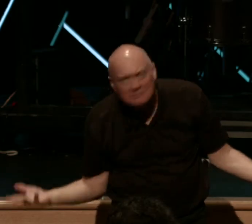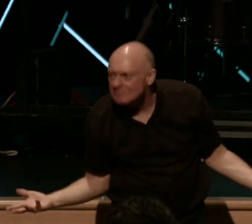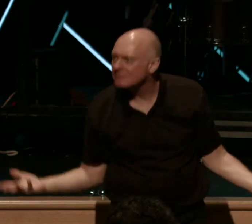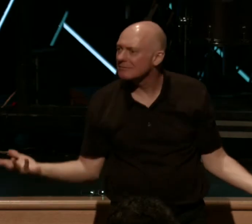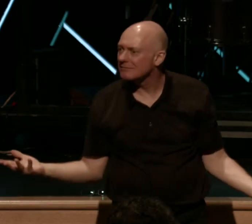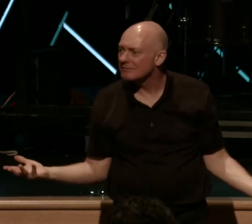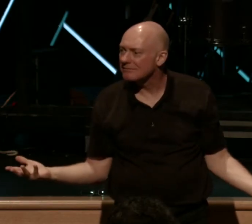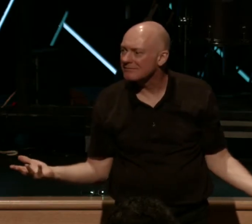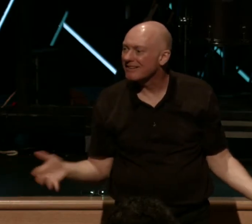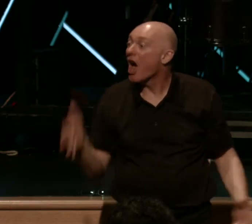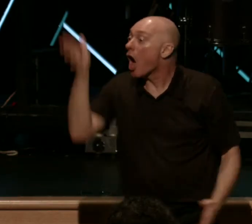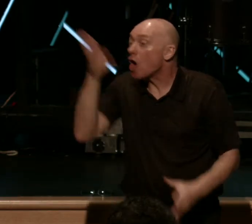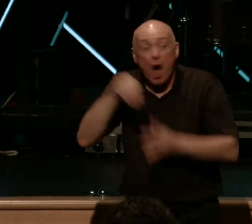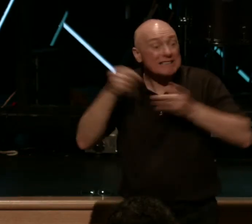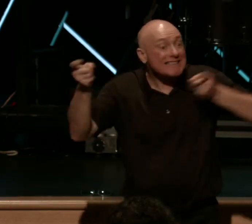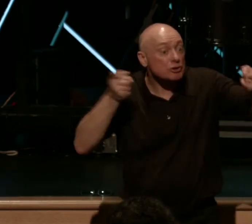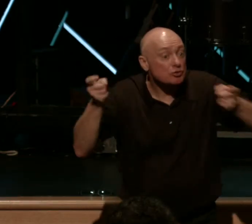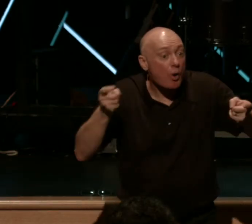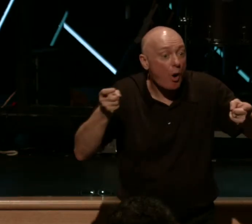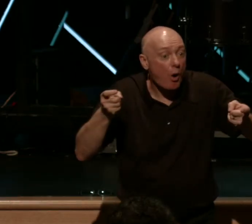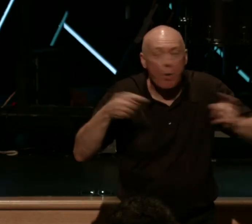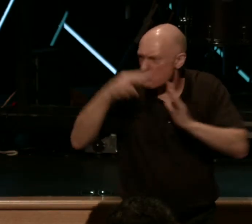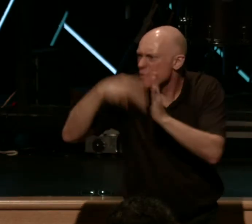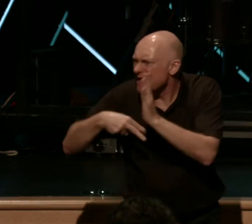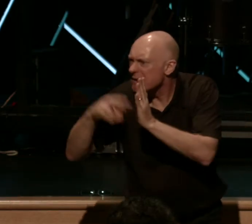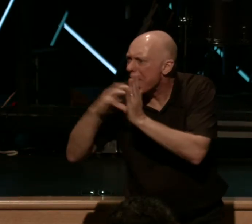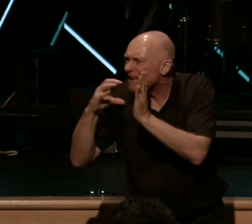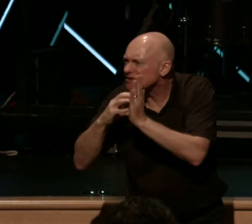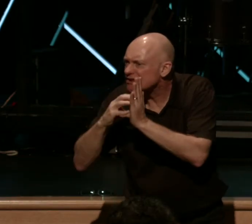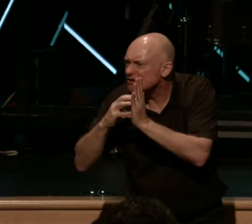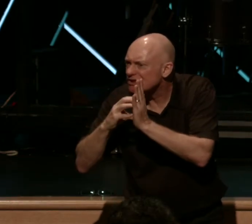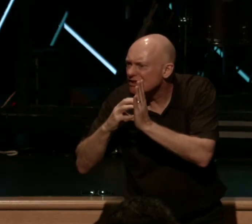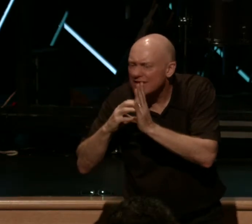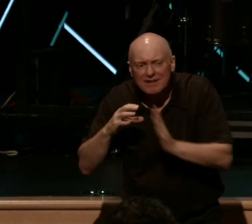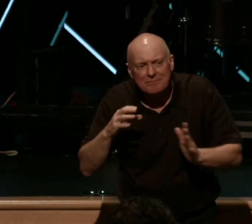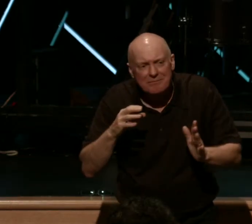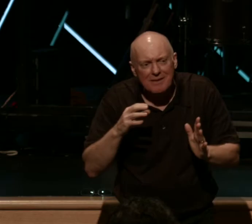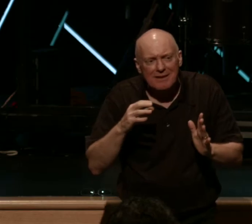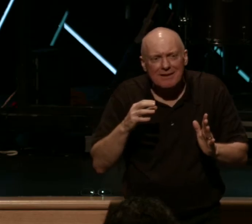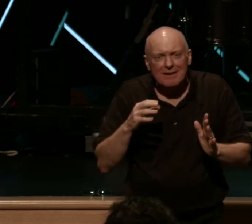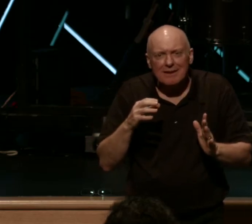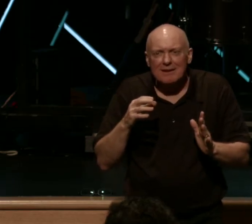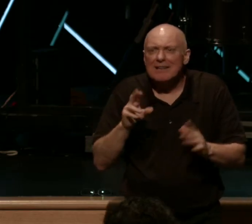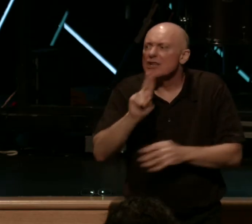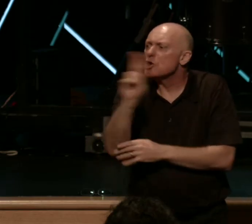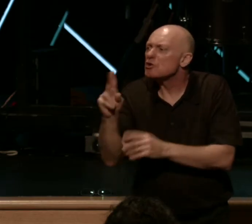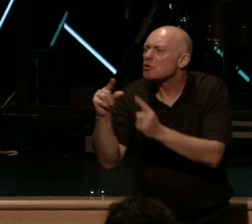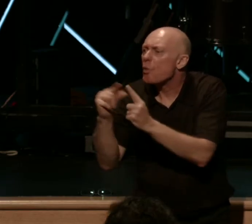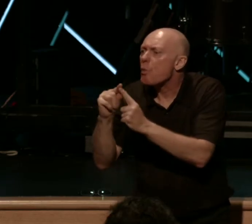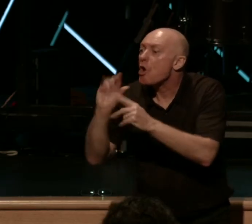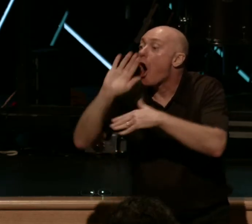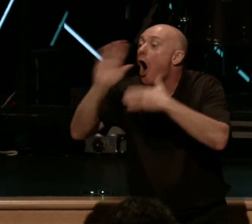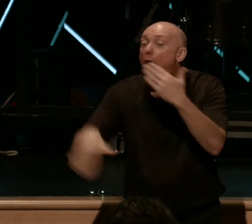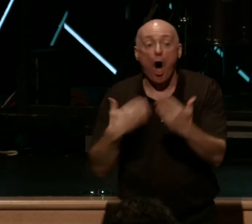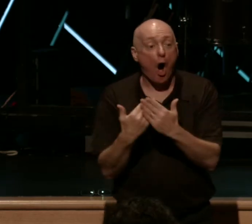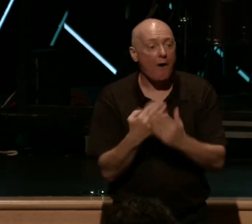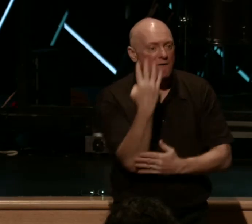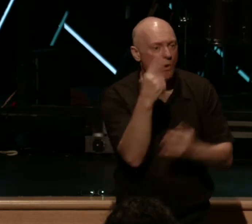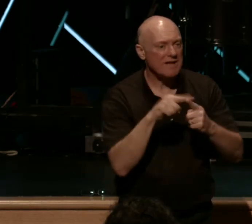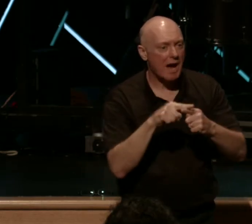control. And what he does is, look at the text. He uses this inclusive word all four times. I want you to